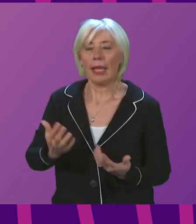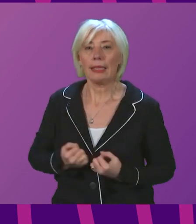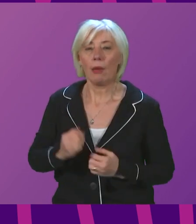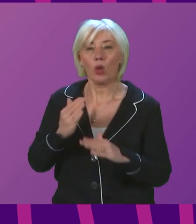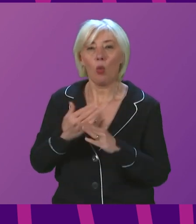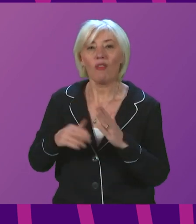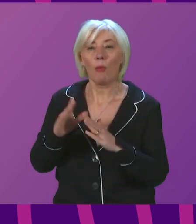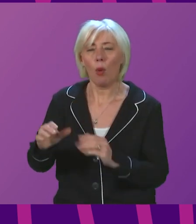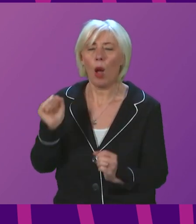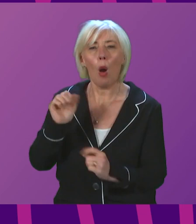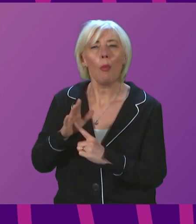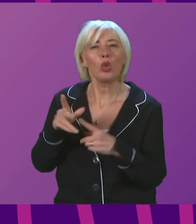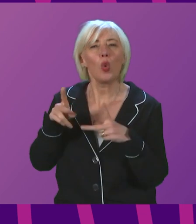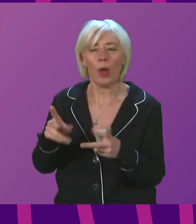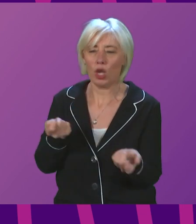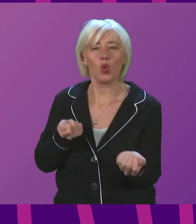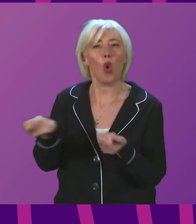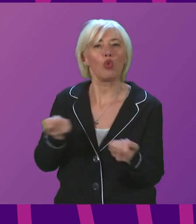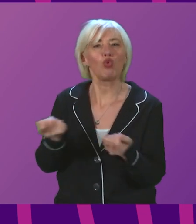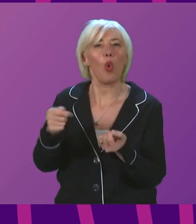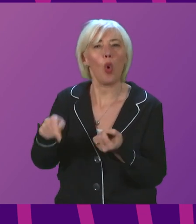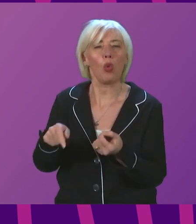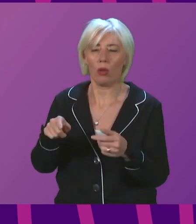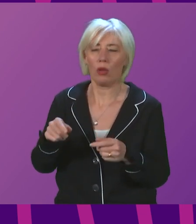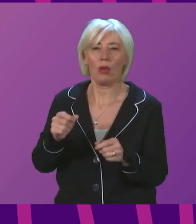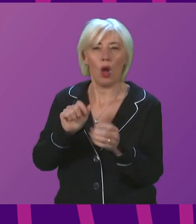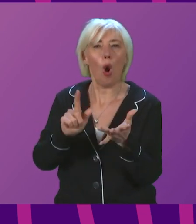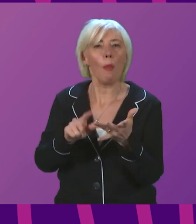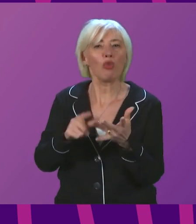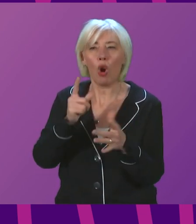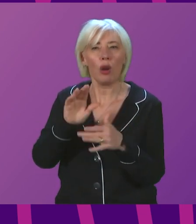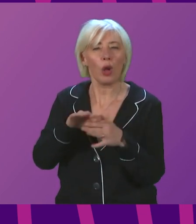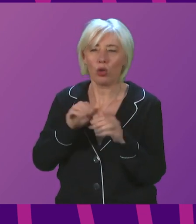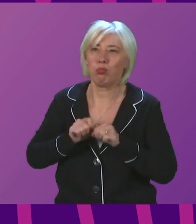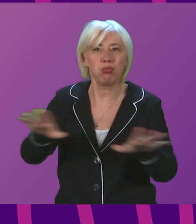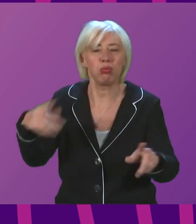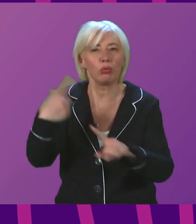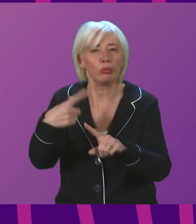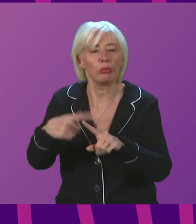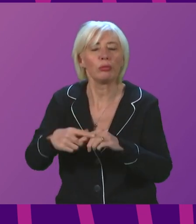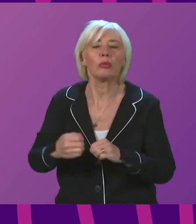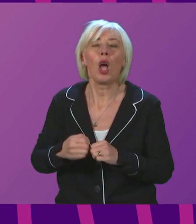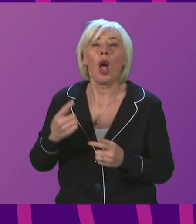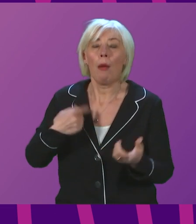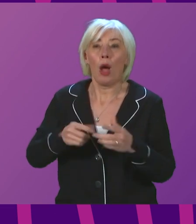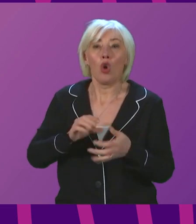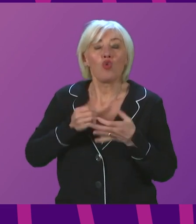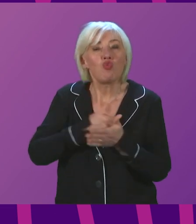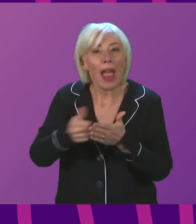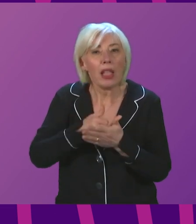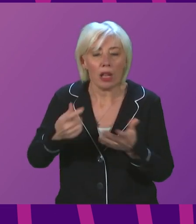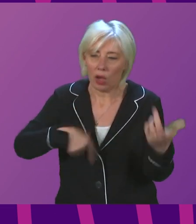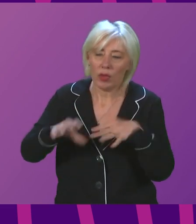is a really important measure in controlling this more transmissible version of the virus. continue to engage regularly with business